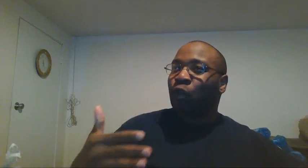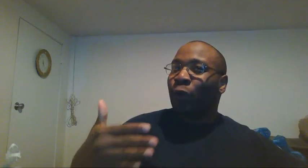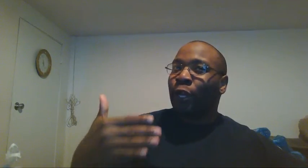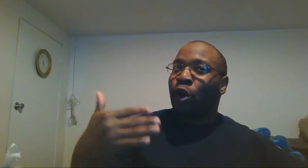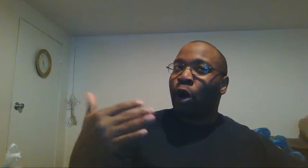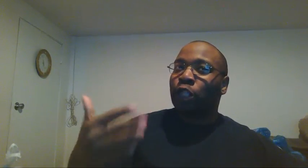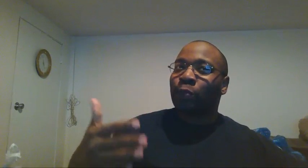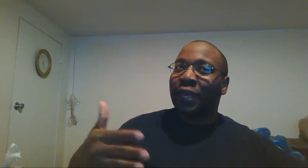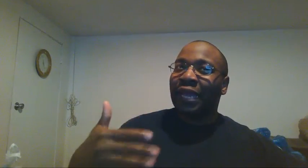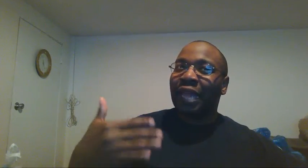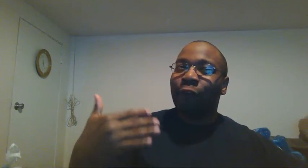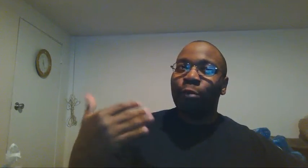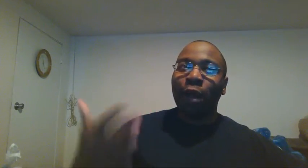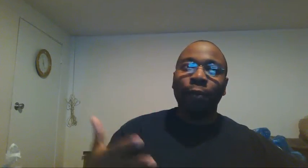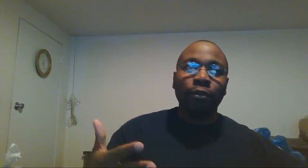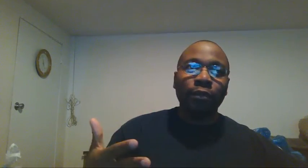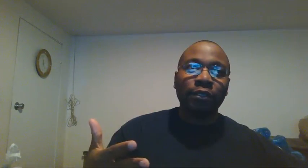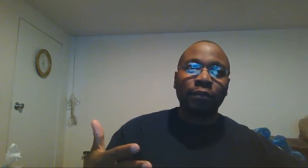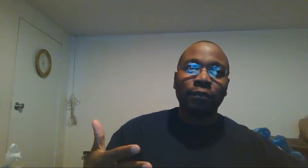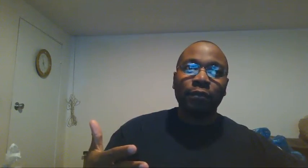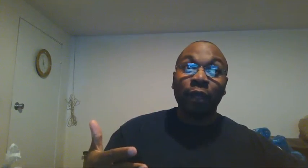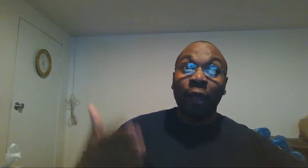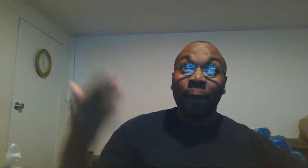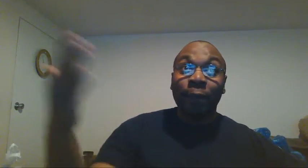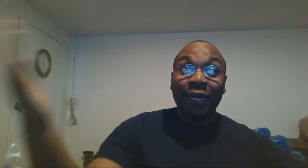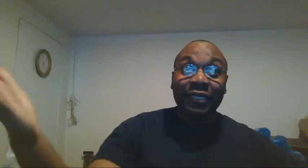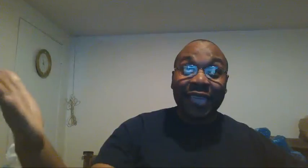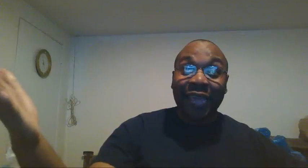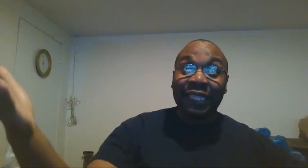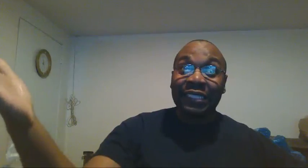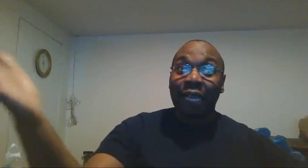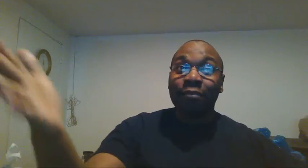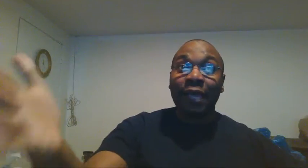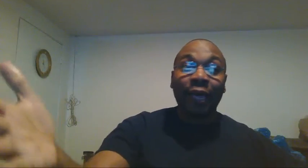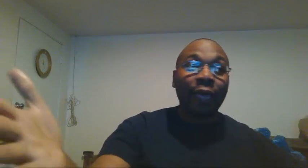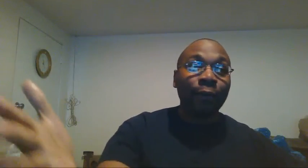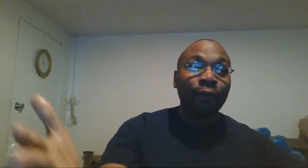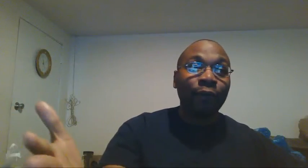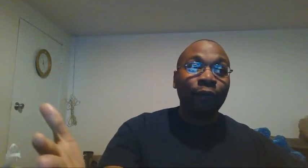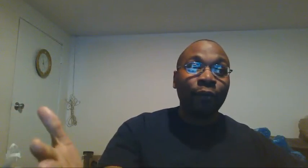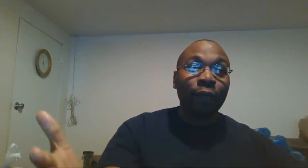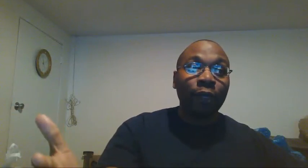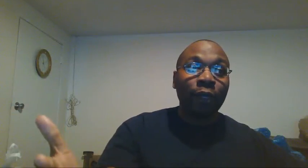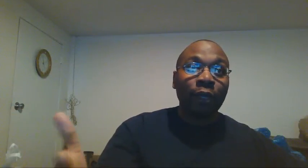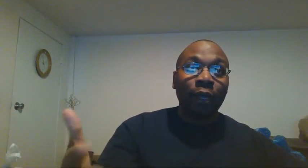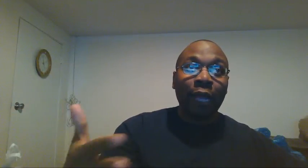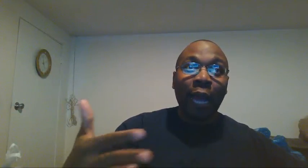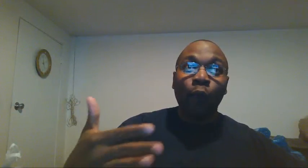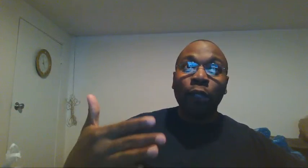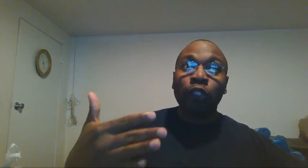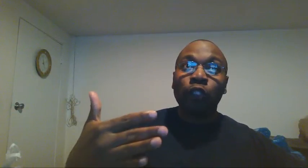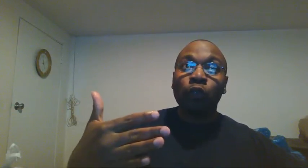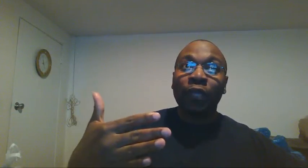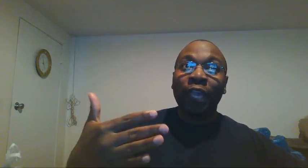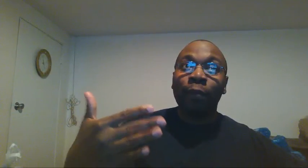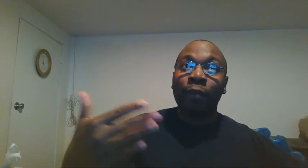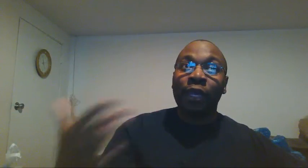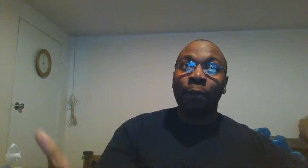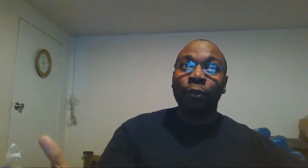to cause me a lot of problems but at the same time i want to get people to